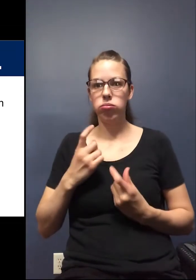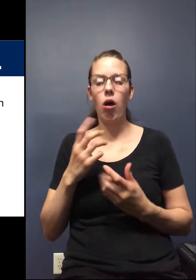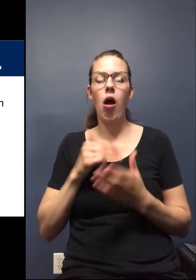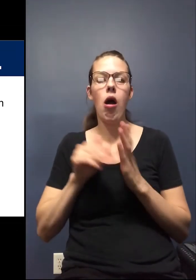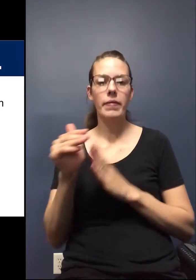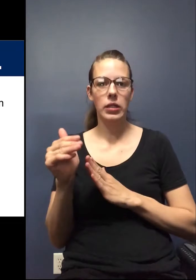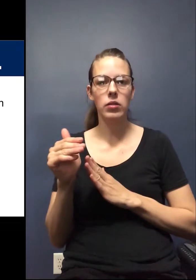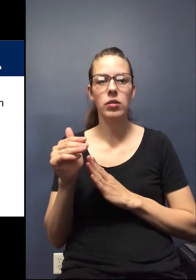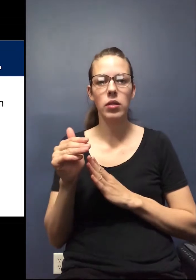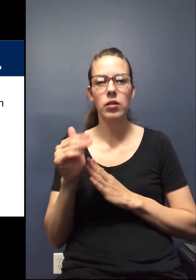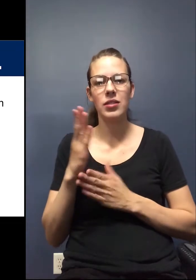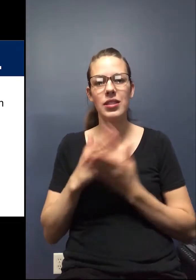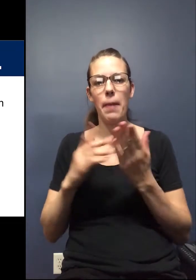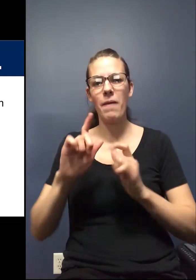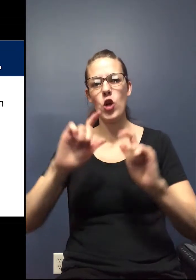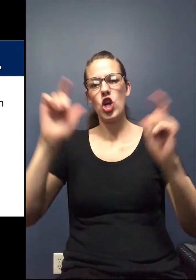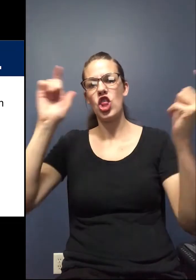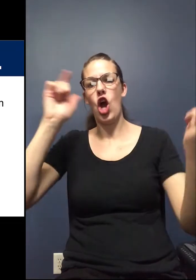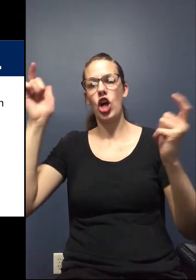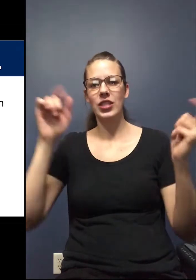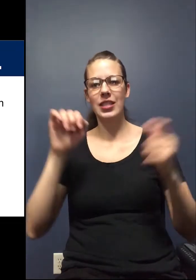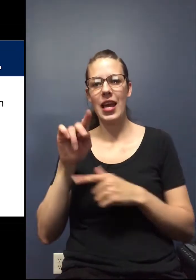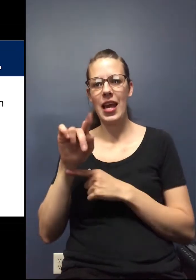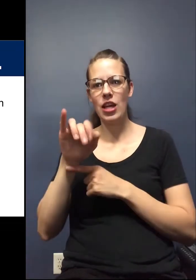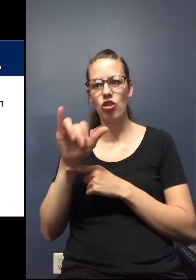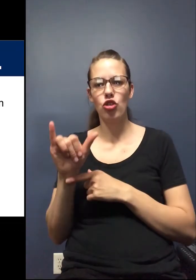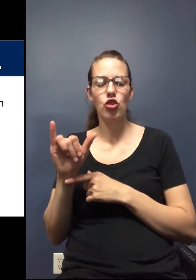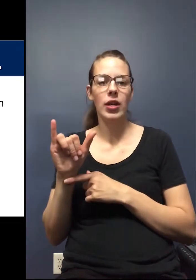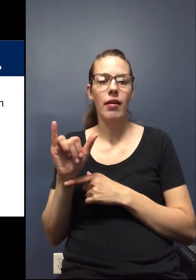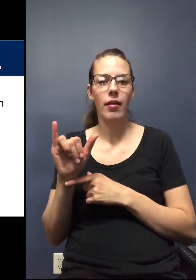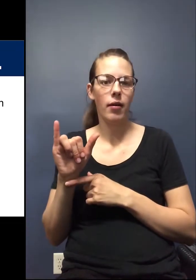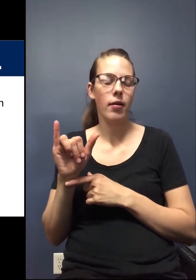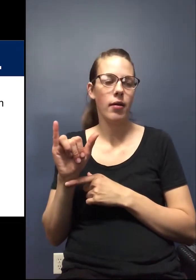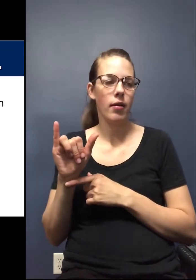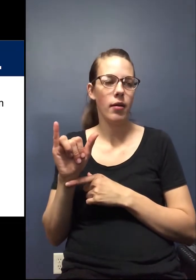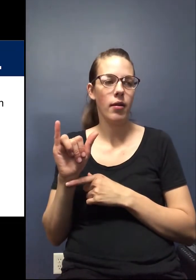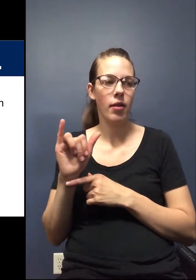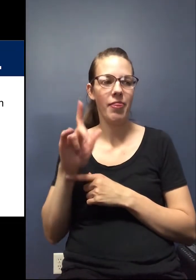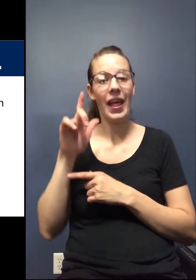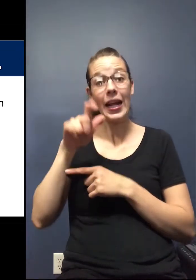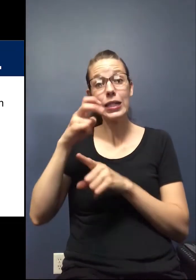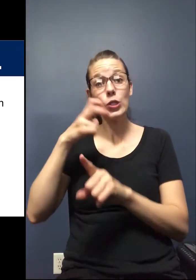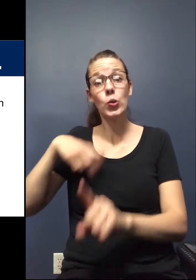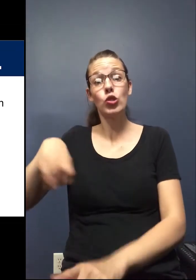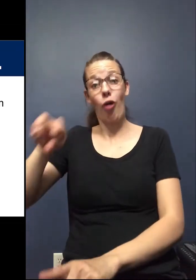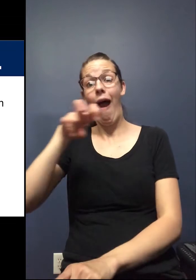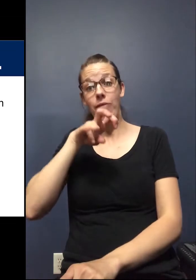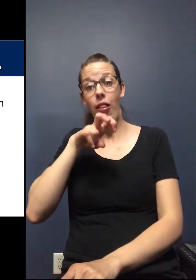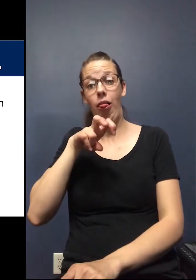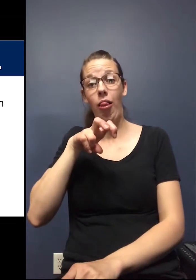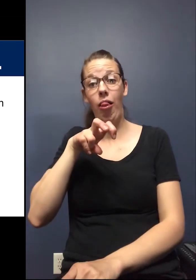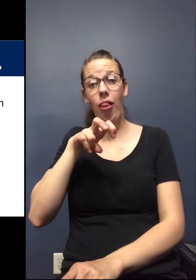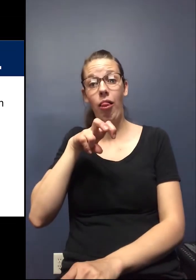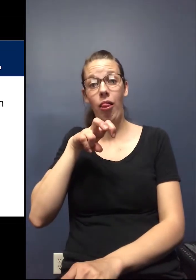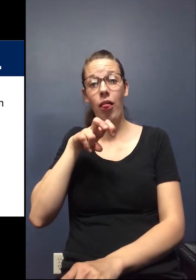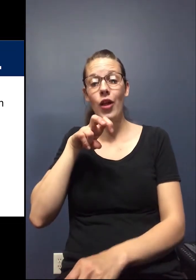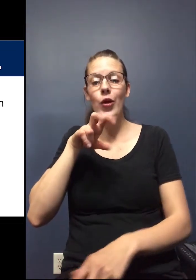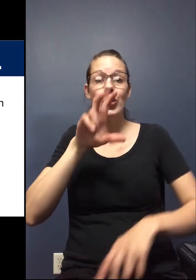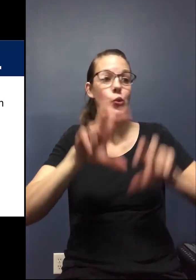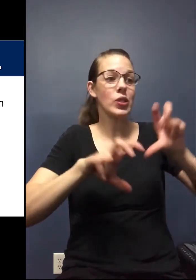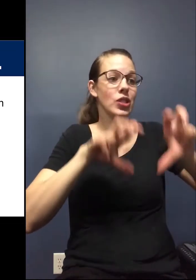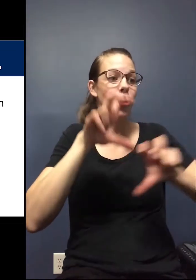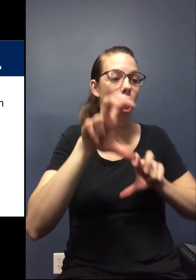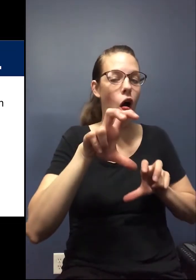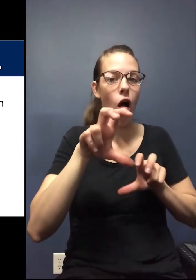quite often from some of our larger industry that really, they need to travel to install pieces of